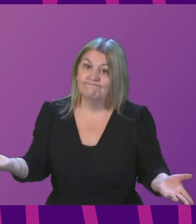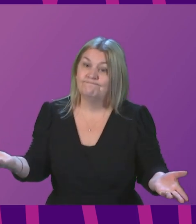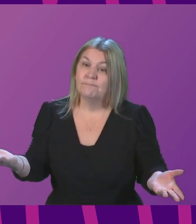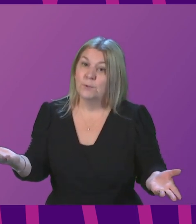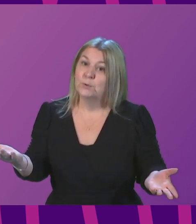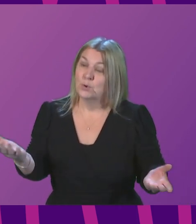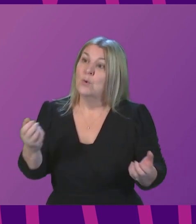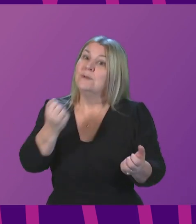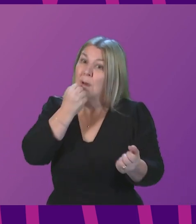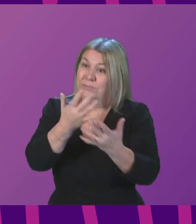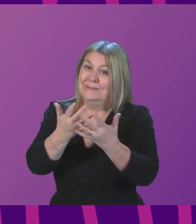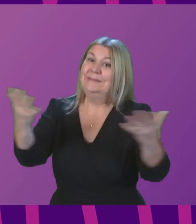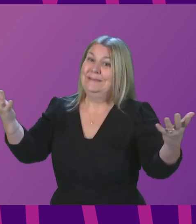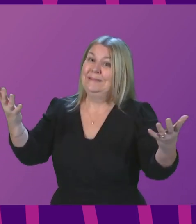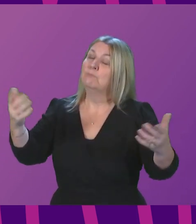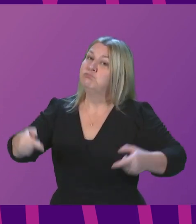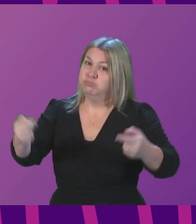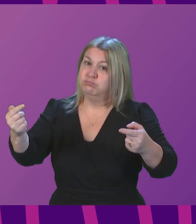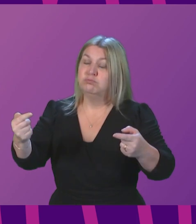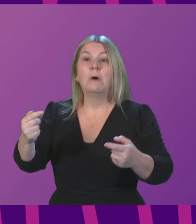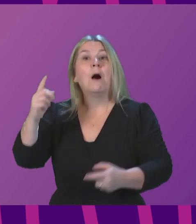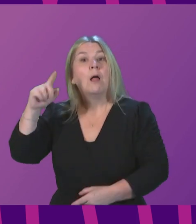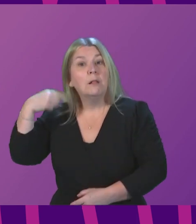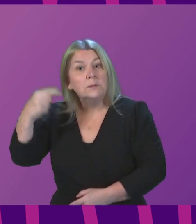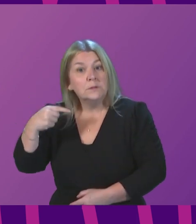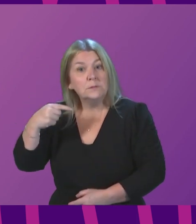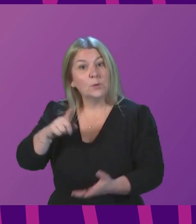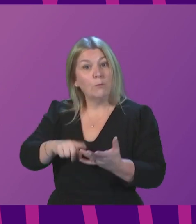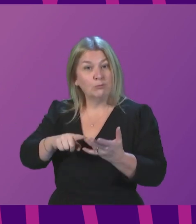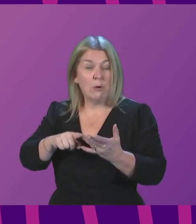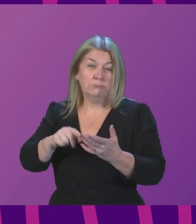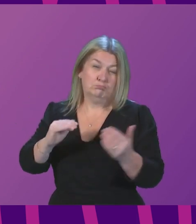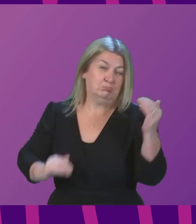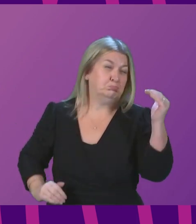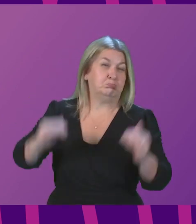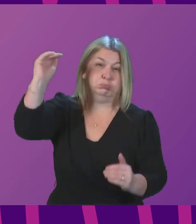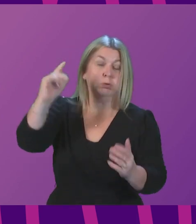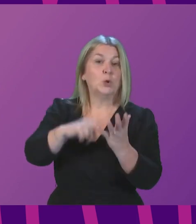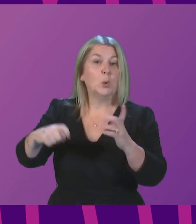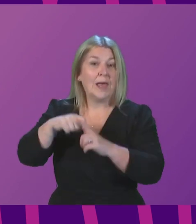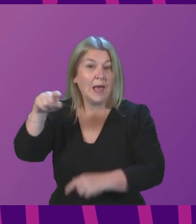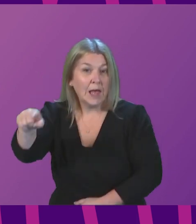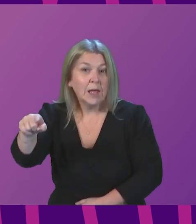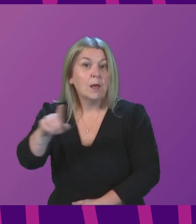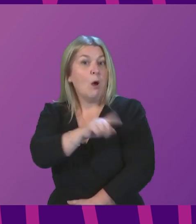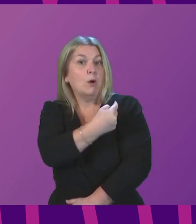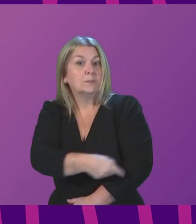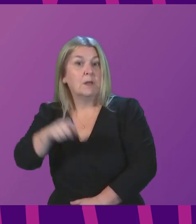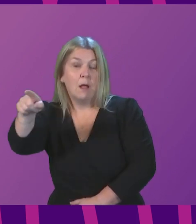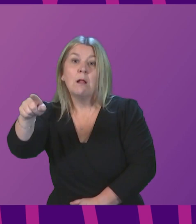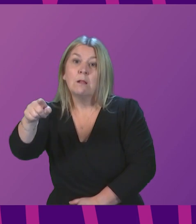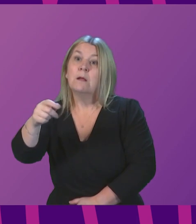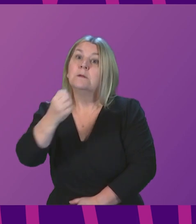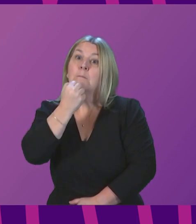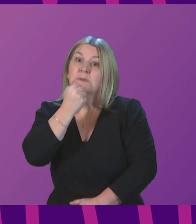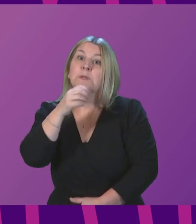challenge. Indeed, in London, where transmission of Omicron is currently the highest in the UK, hospital admissions are now rising